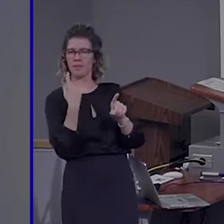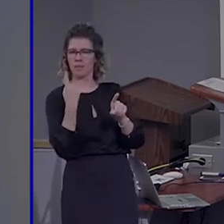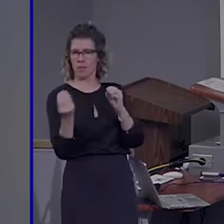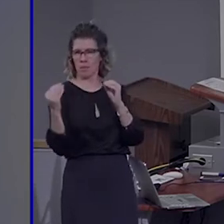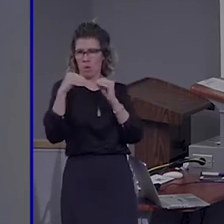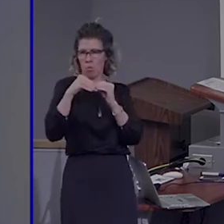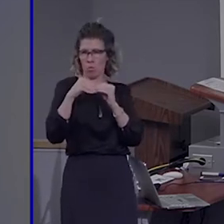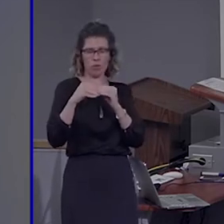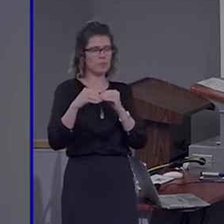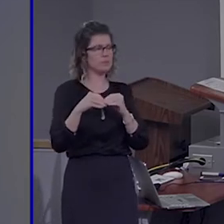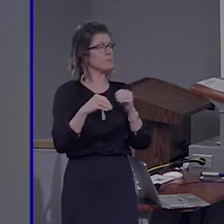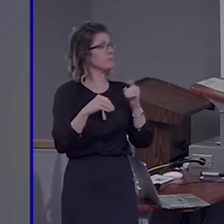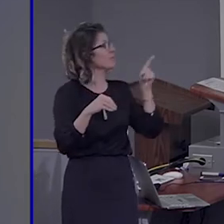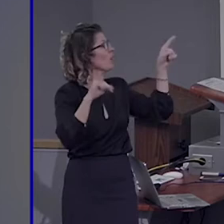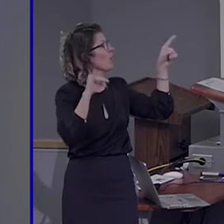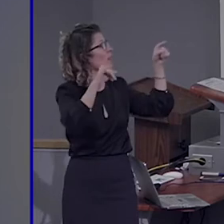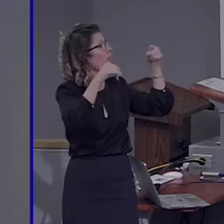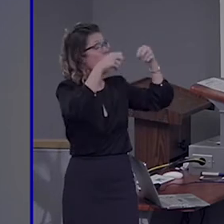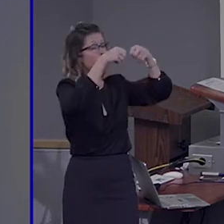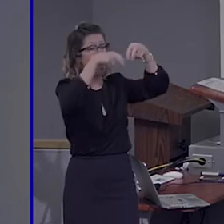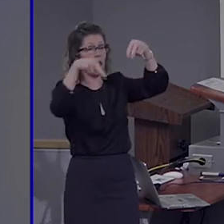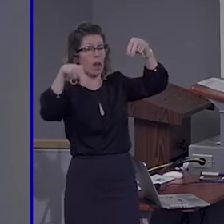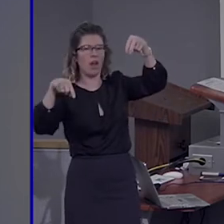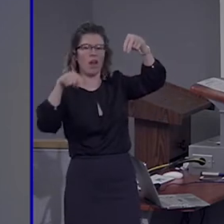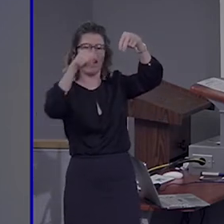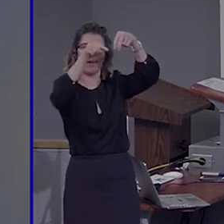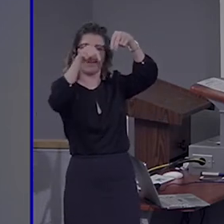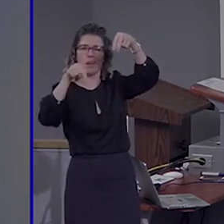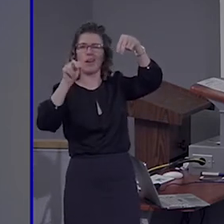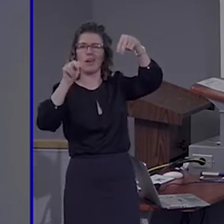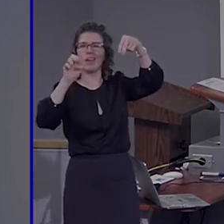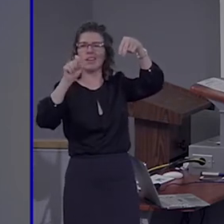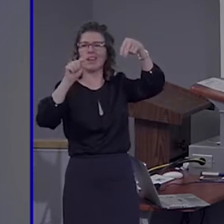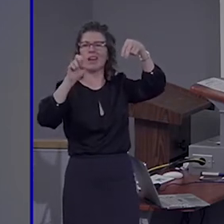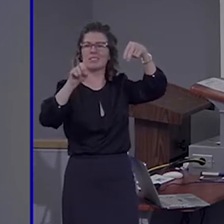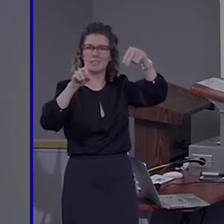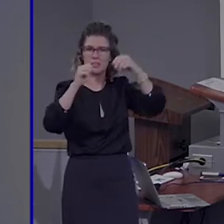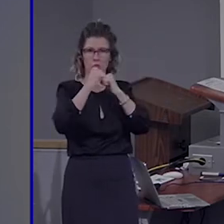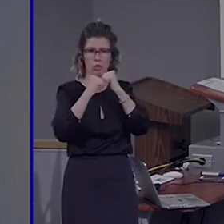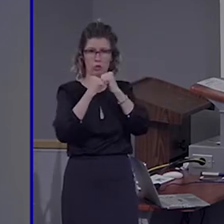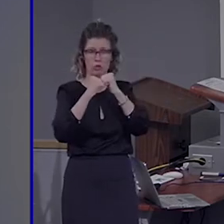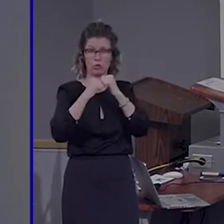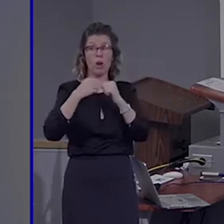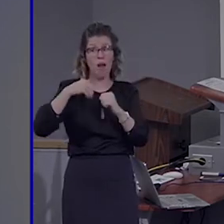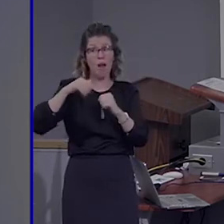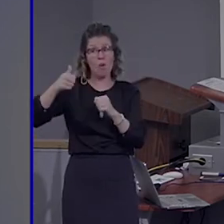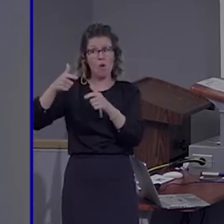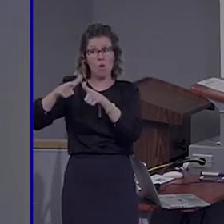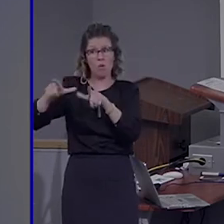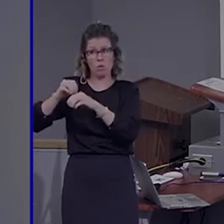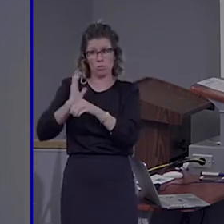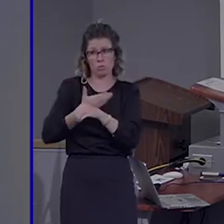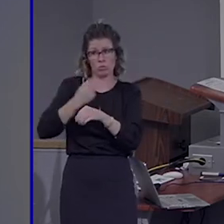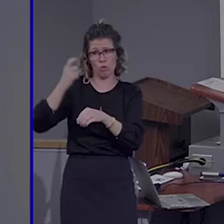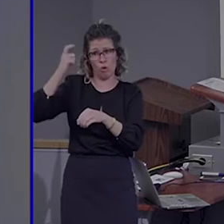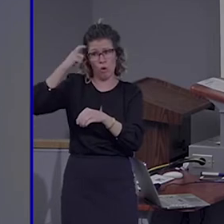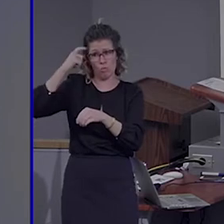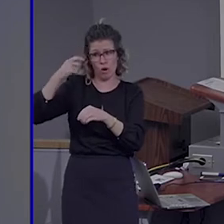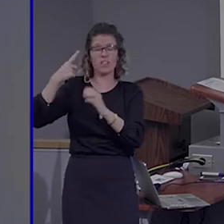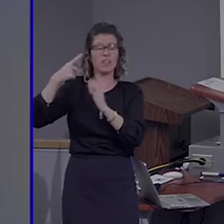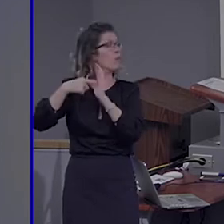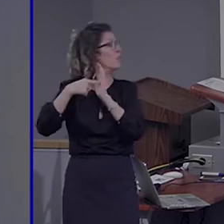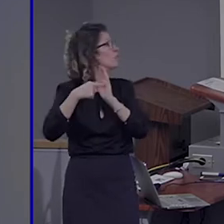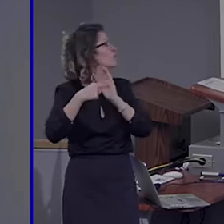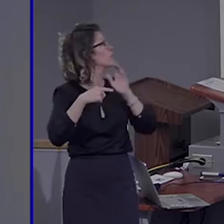Now, nasty structures are also present in the other languages of the brain. In equations, for instance, such as this